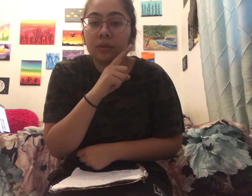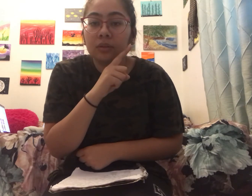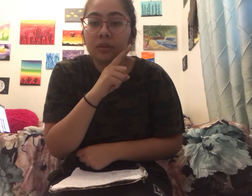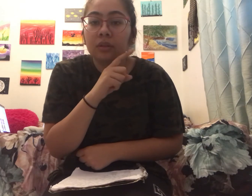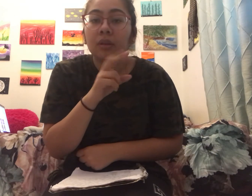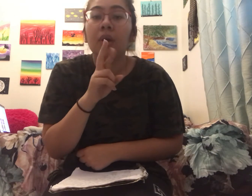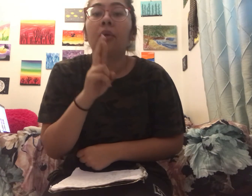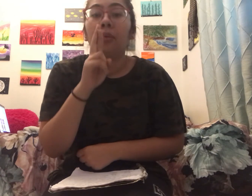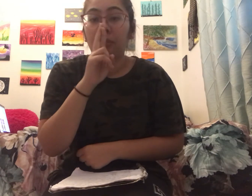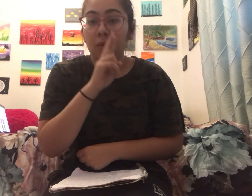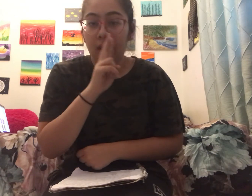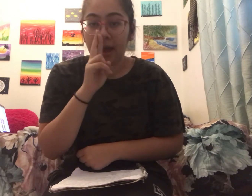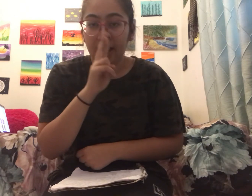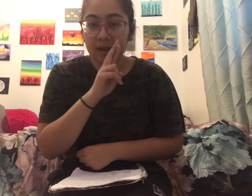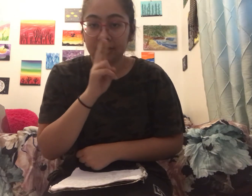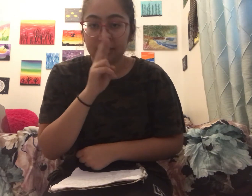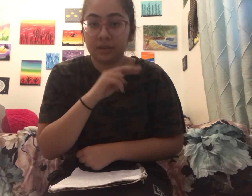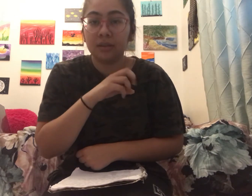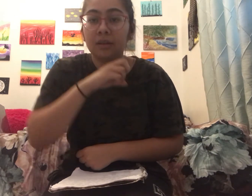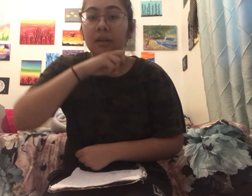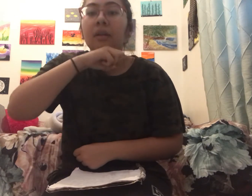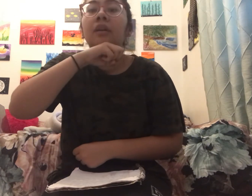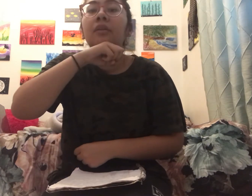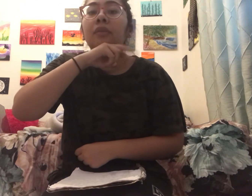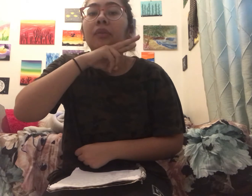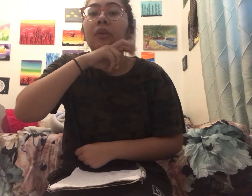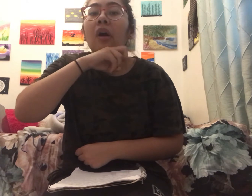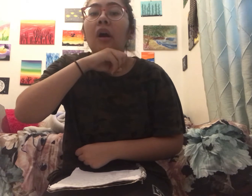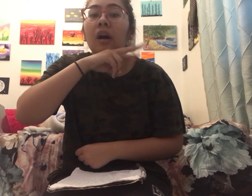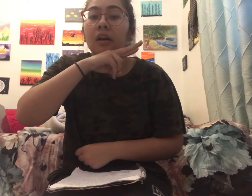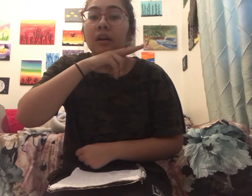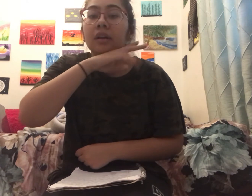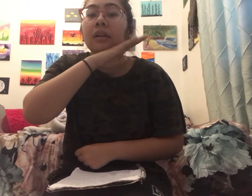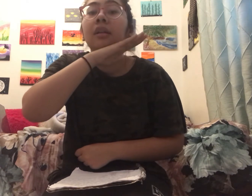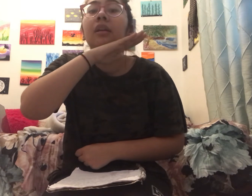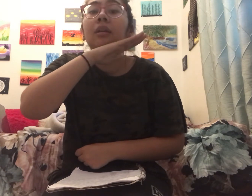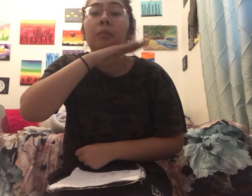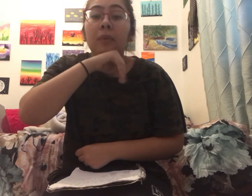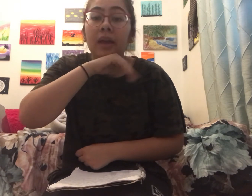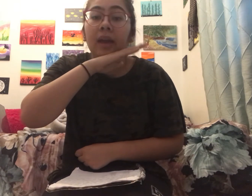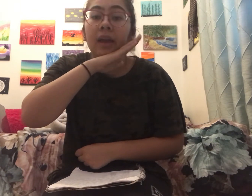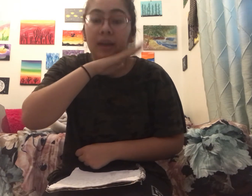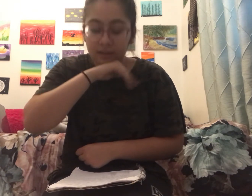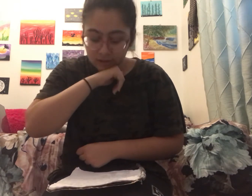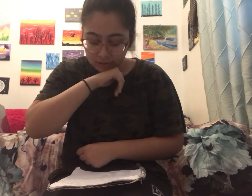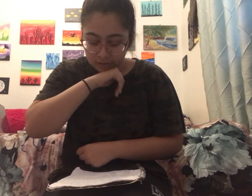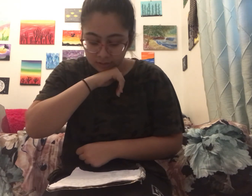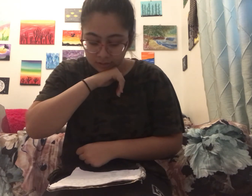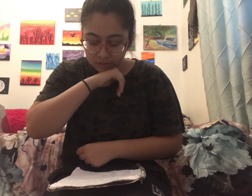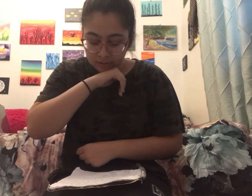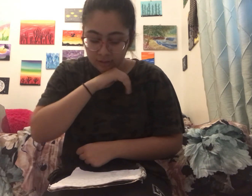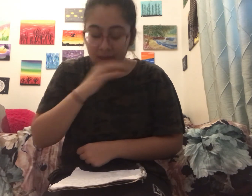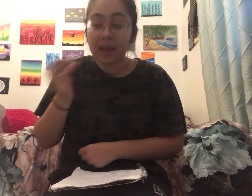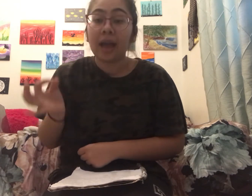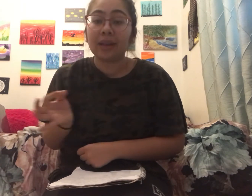rat frog pig pig and